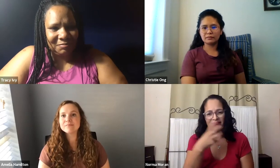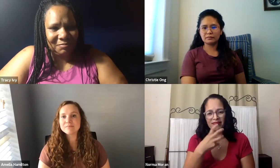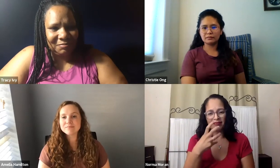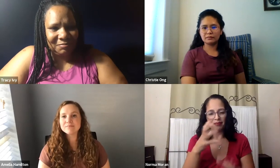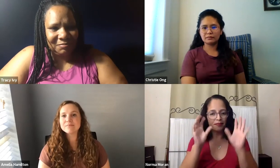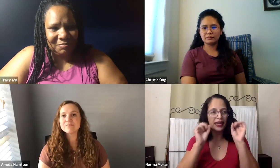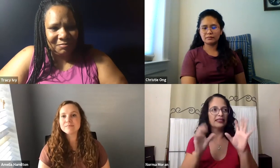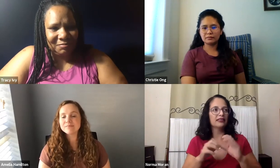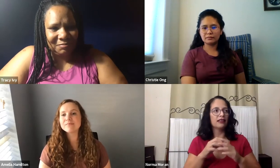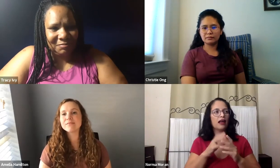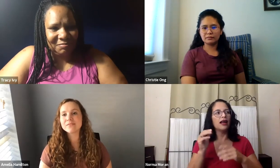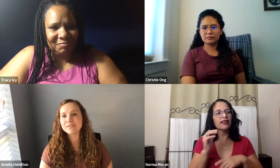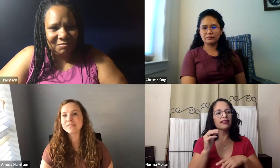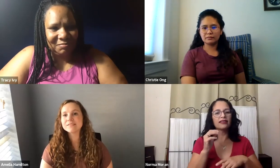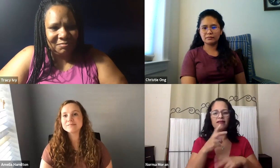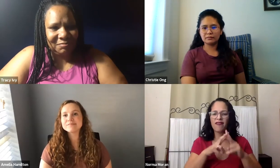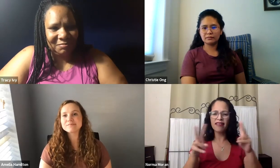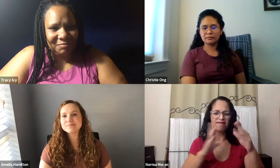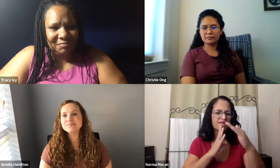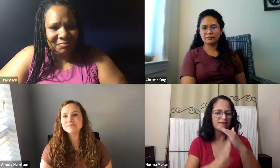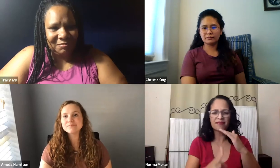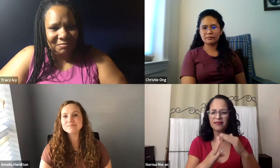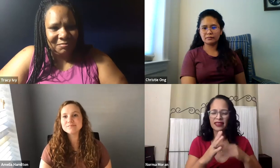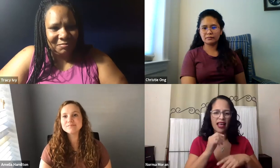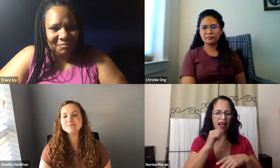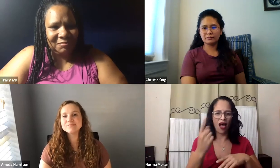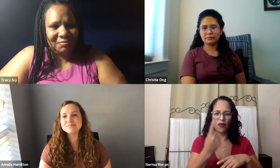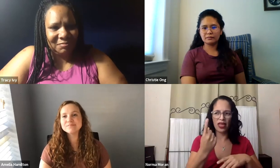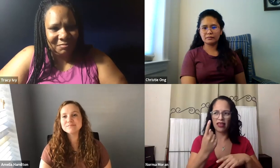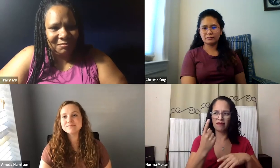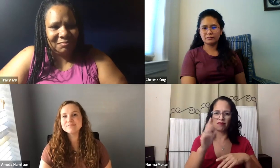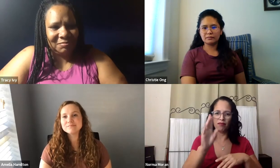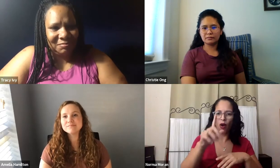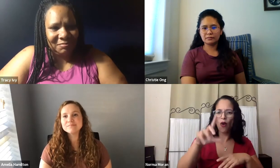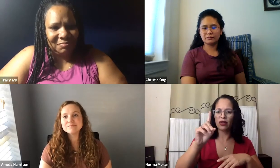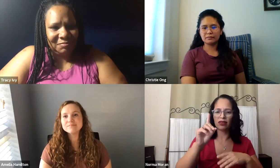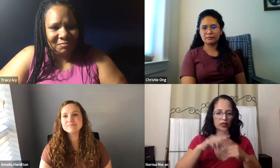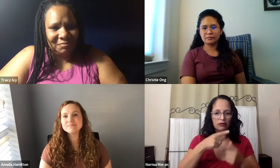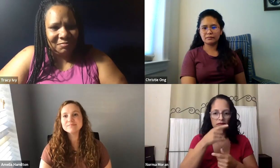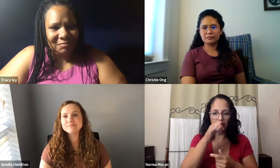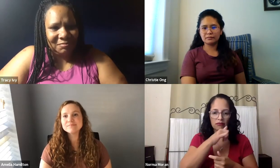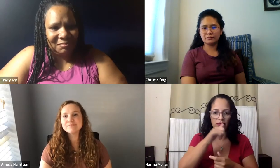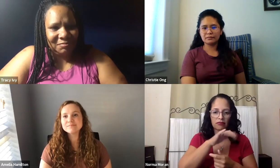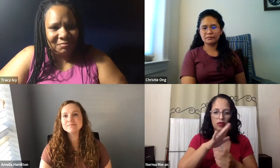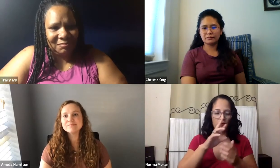different organizations and to see all that Dr. Davila had done and all that was possible and how that could apply to anyone.